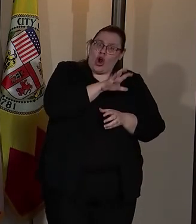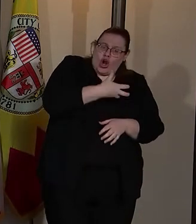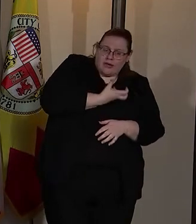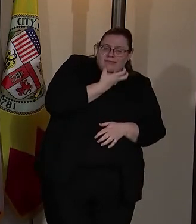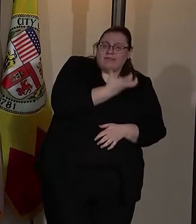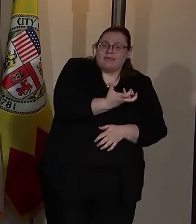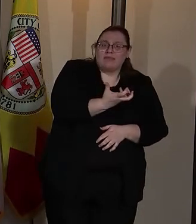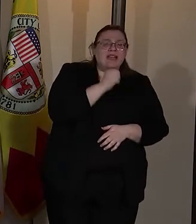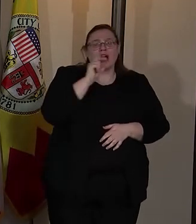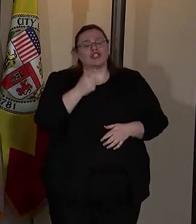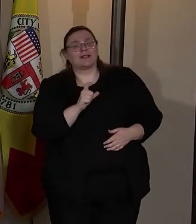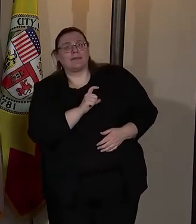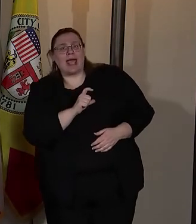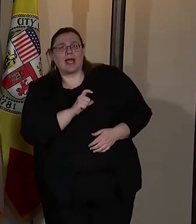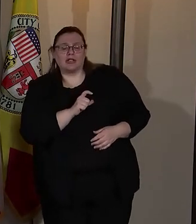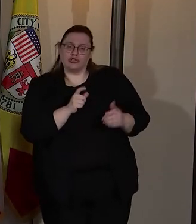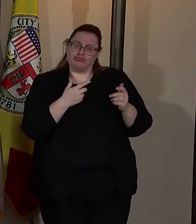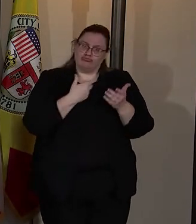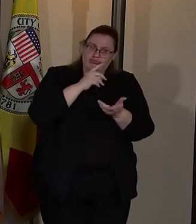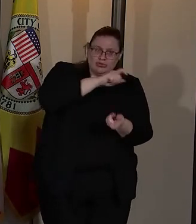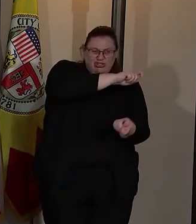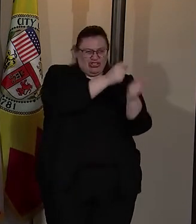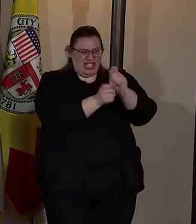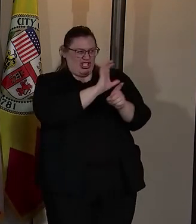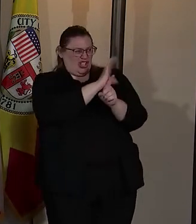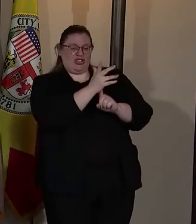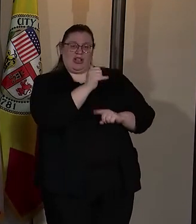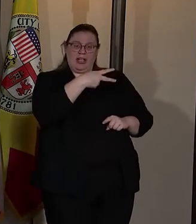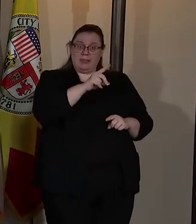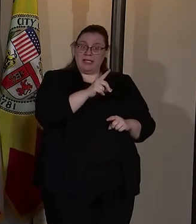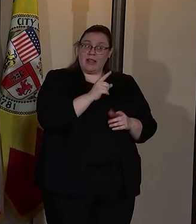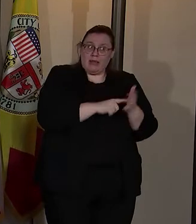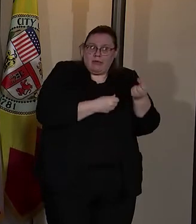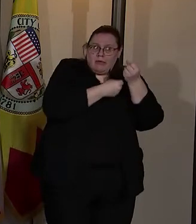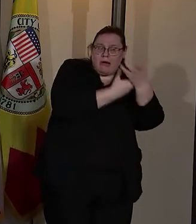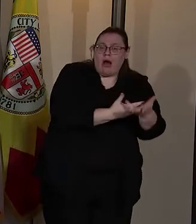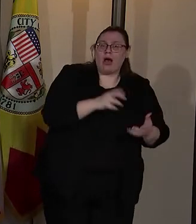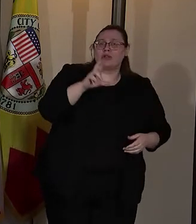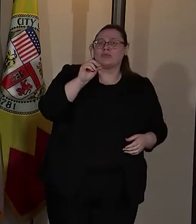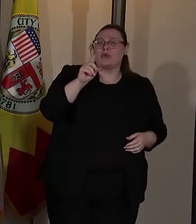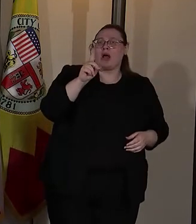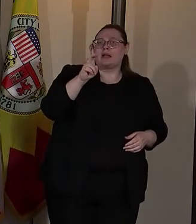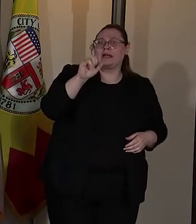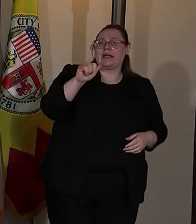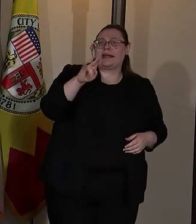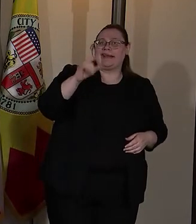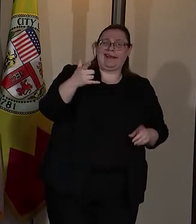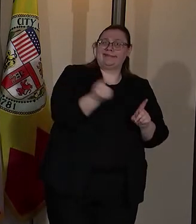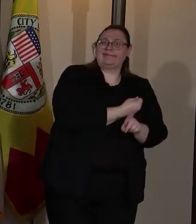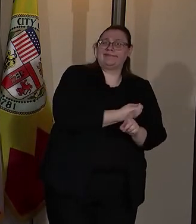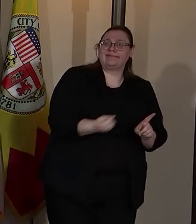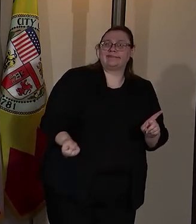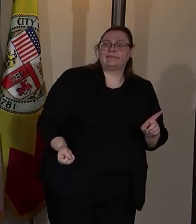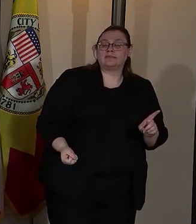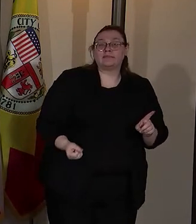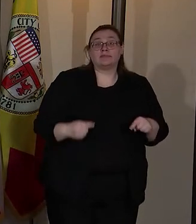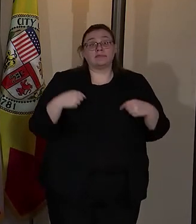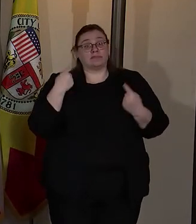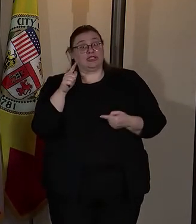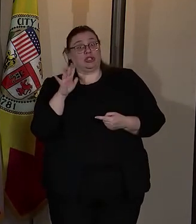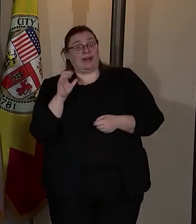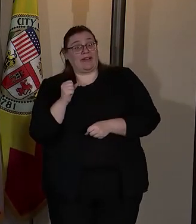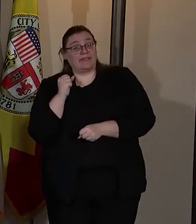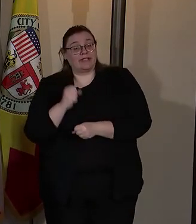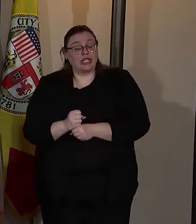and begin to change the culture of the LAPD that resulted in the beating of Rodney King. And in the last 25 years, I